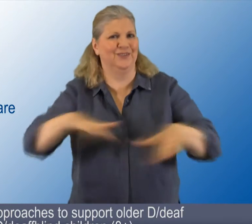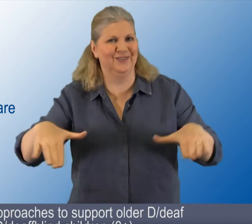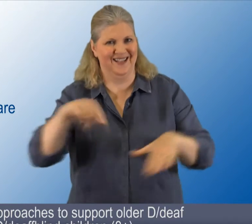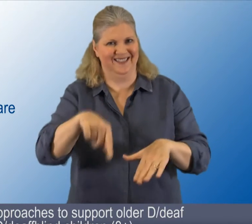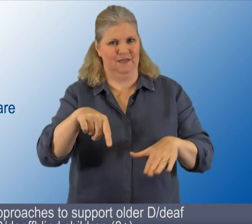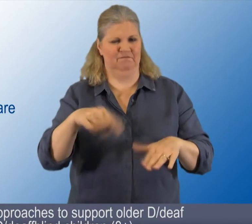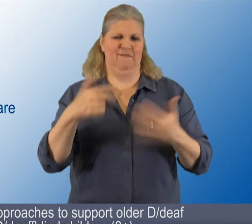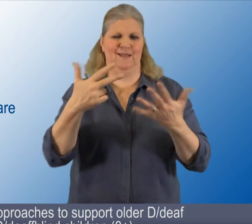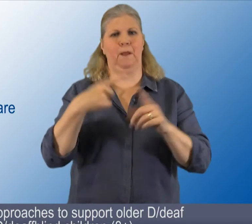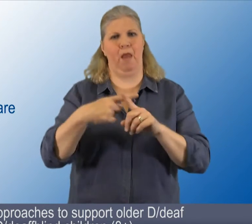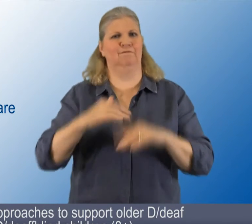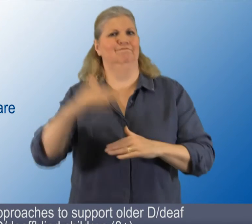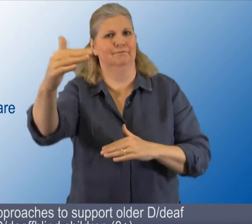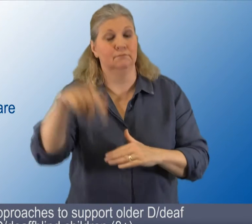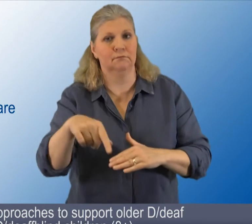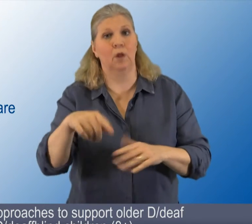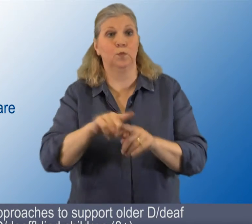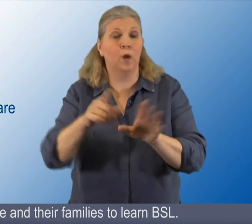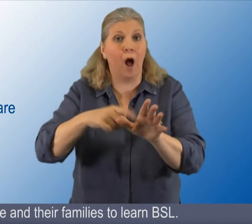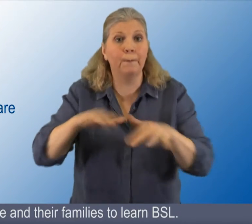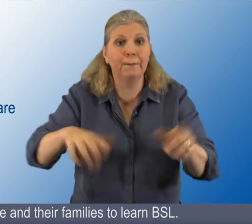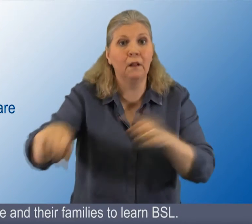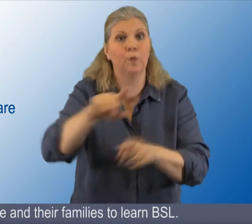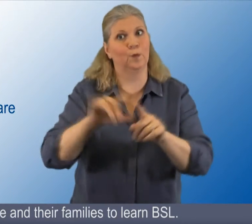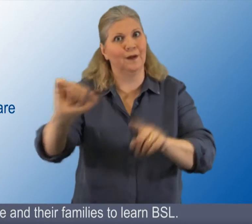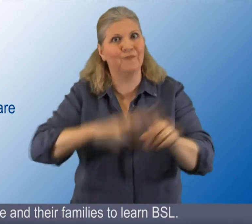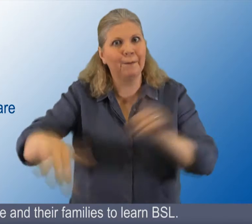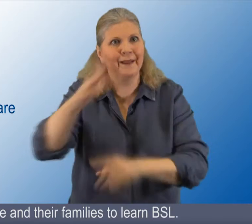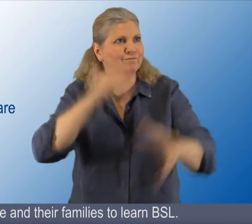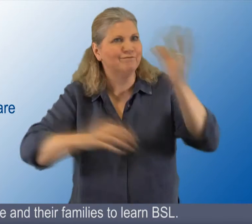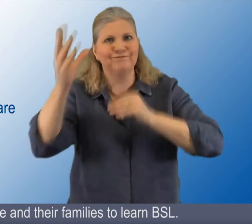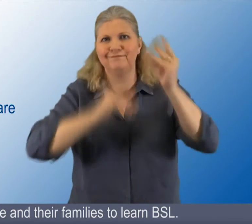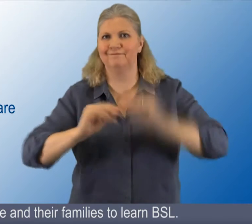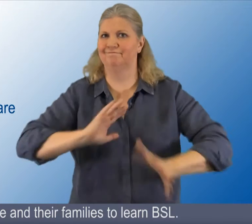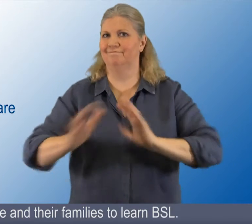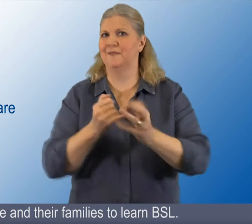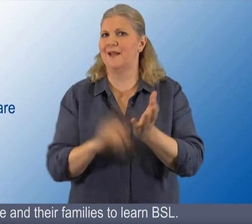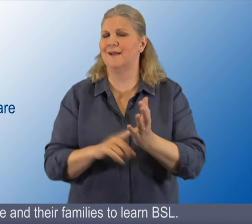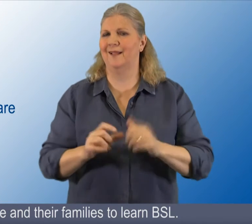B.S.L. 1. people and their families to learn BSL.